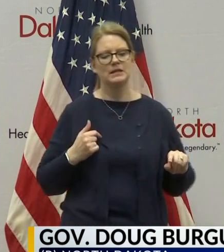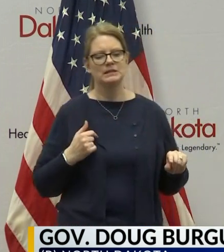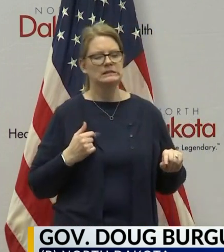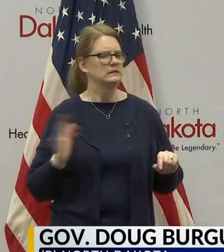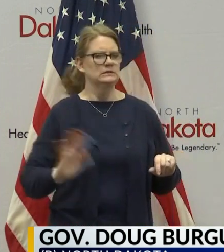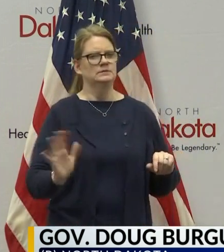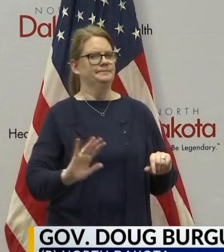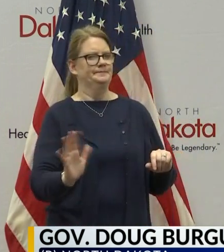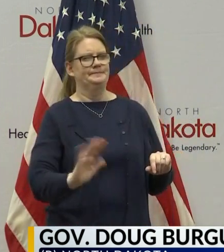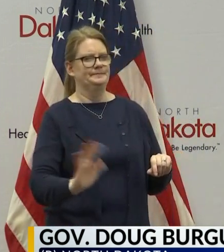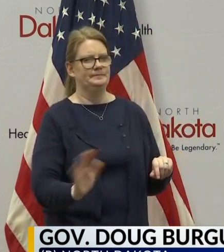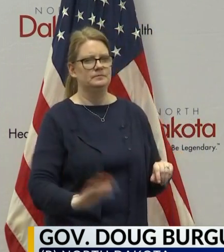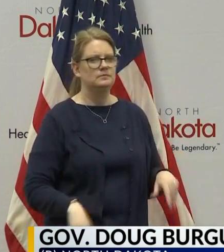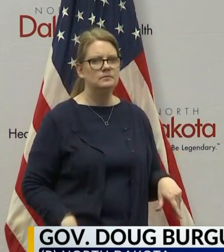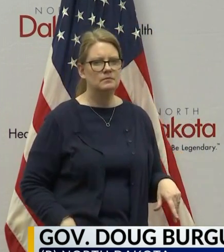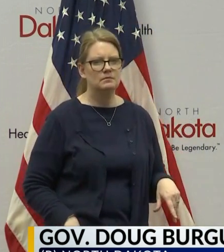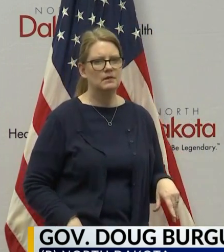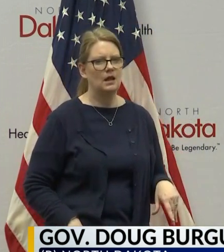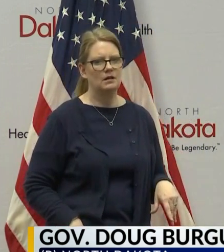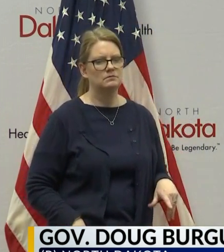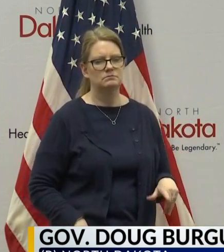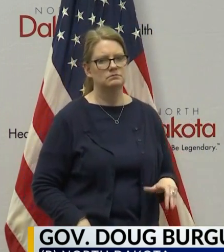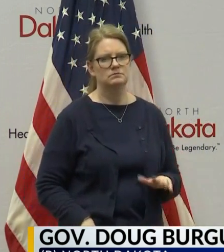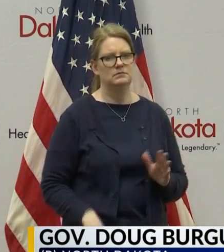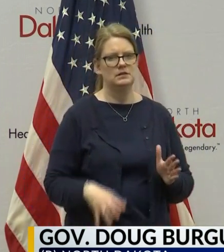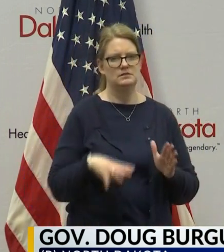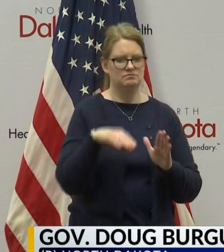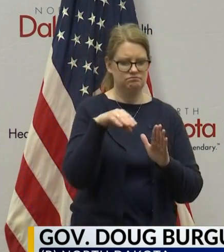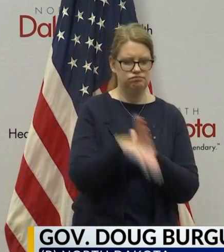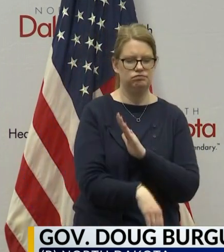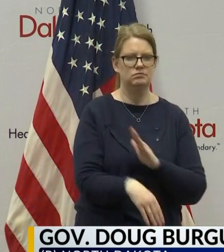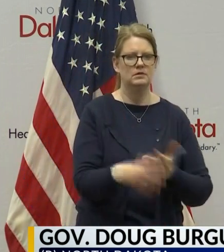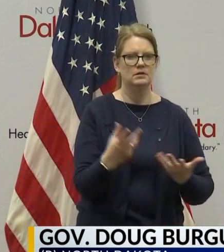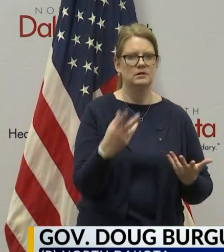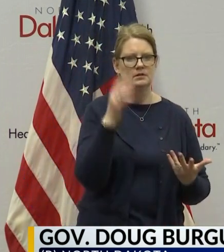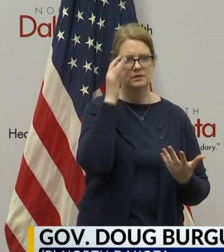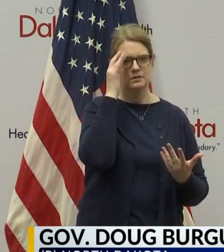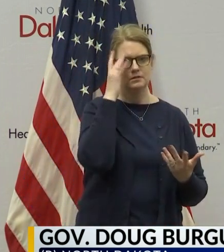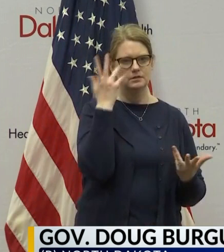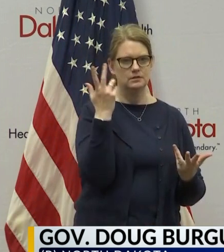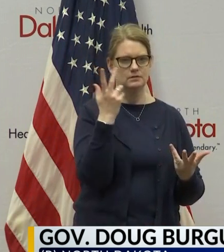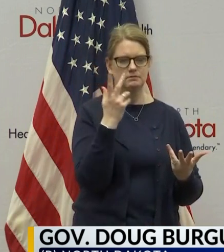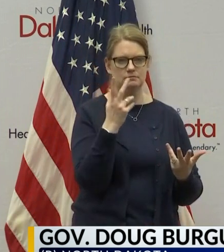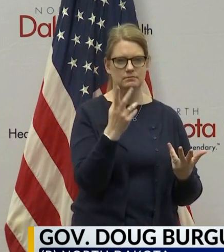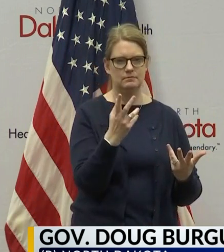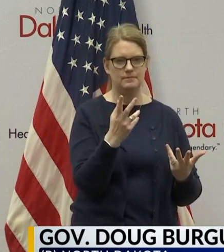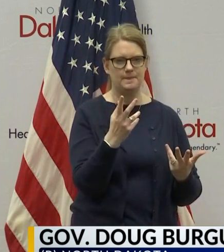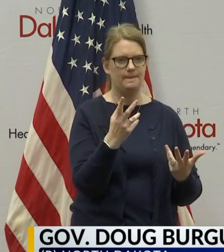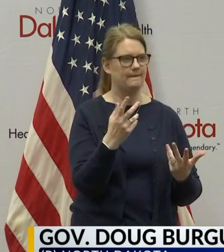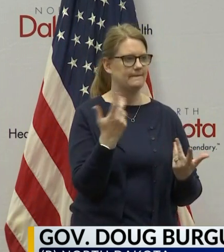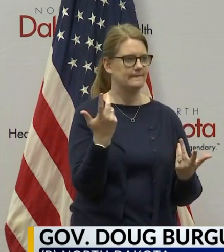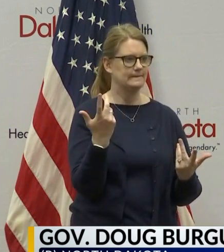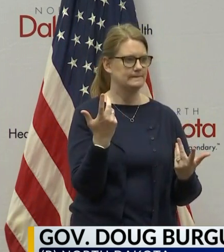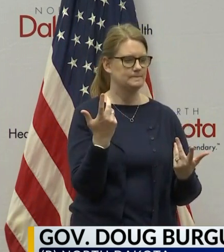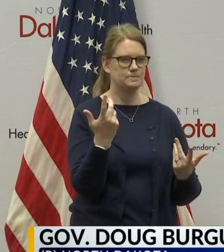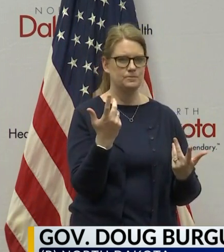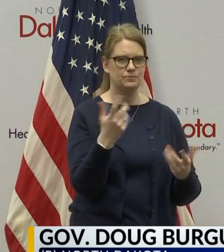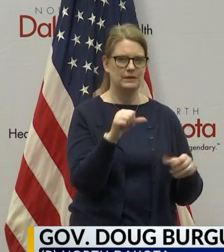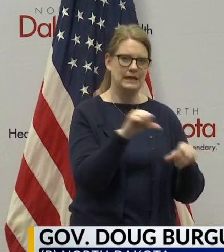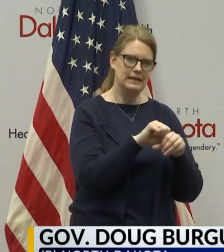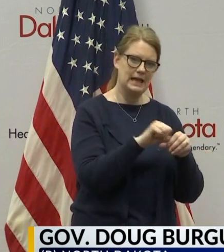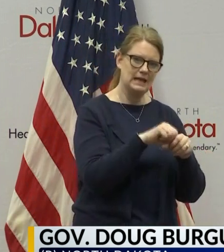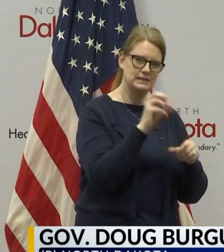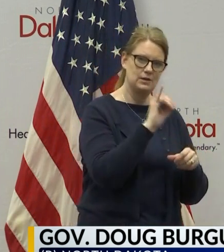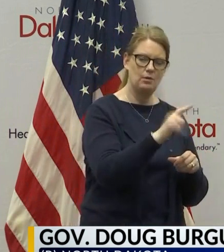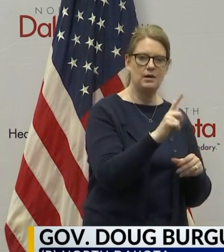down. There's been demand destruction everywhere. Not, I mean, when I say demand destruction, there's demand destruction for gas and oil